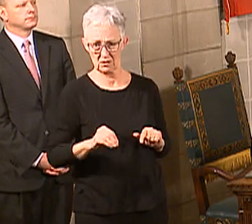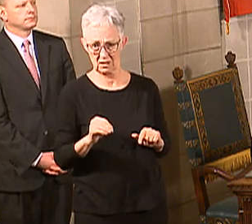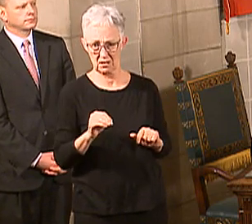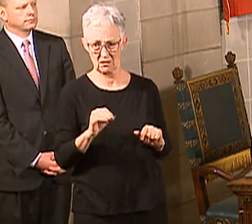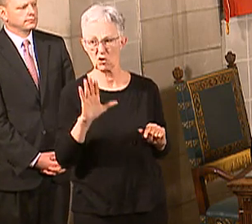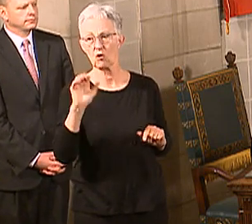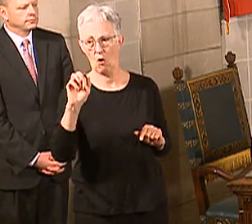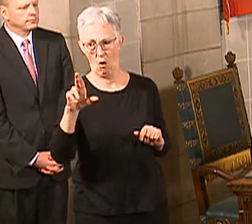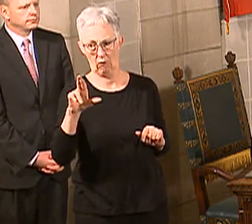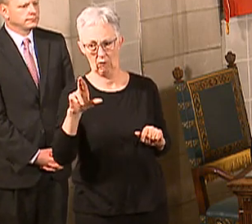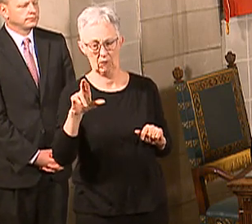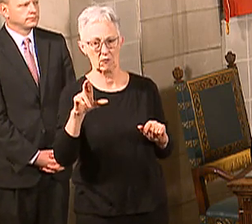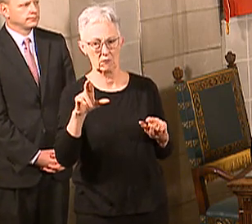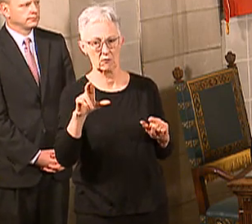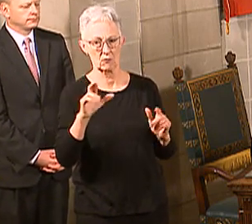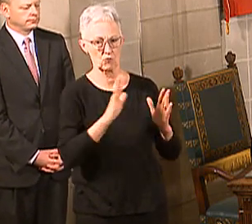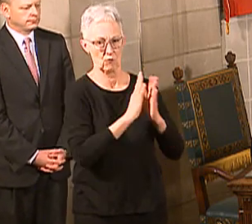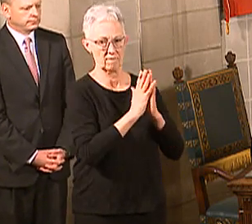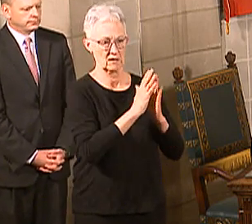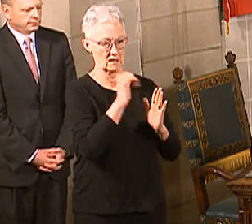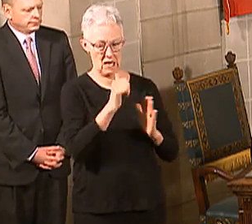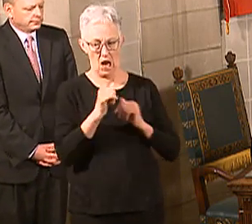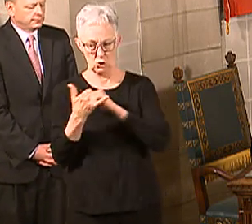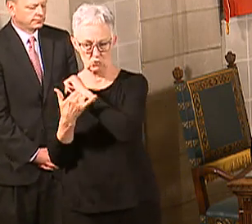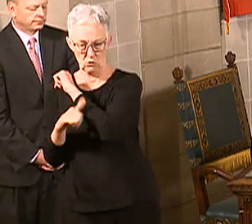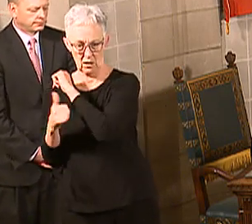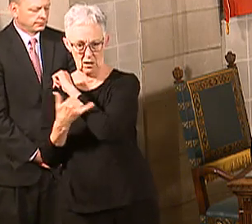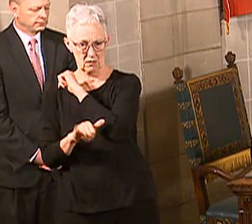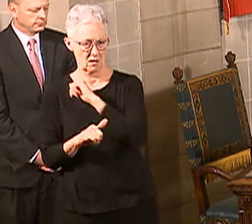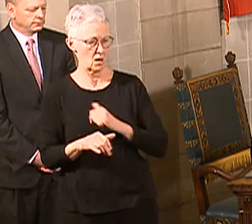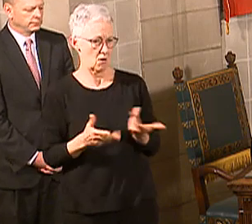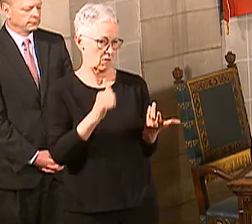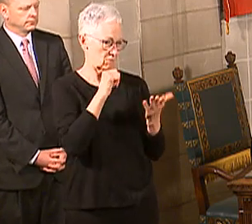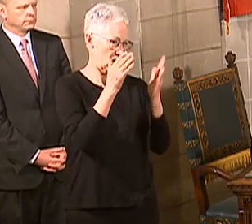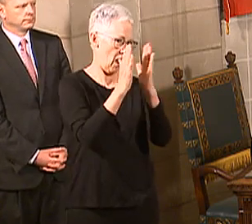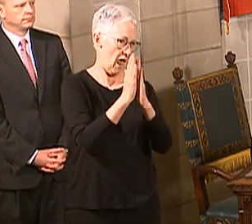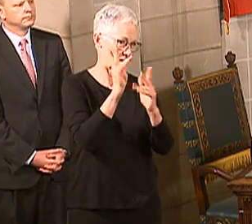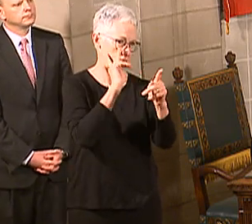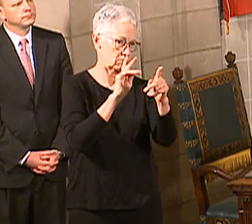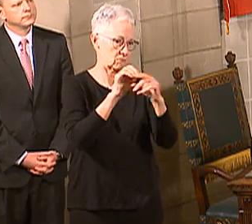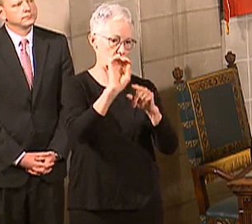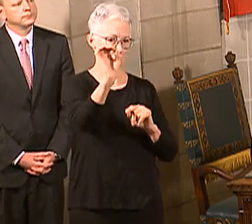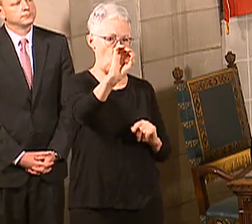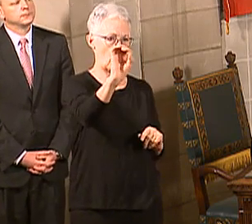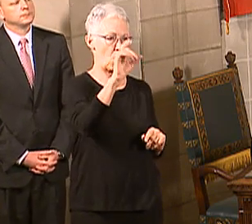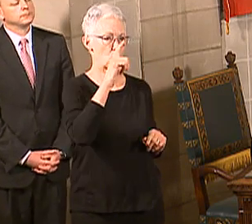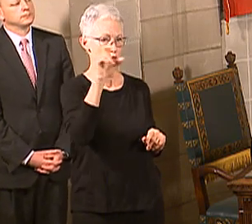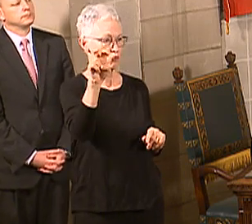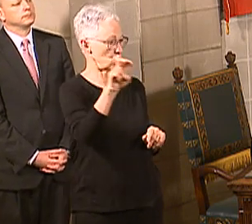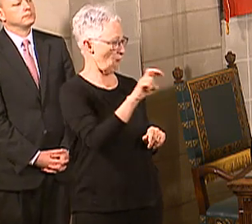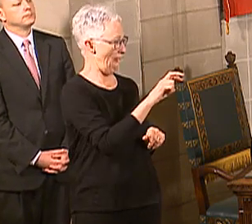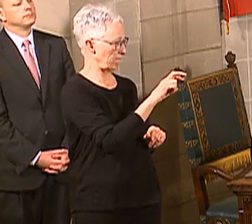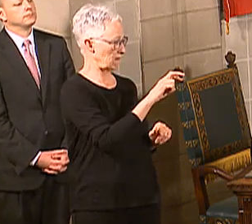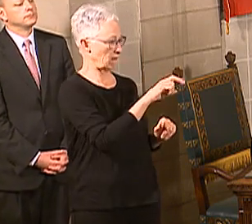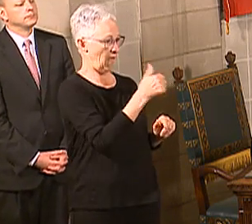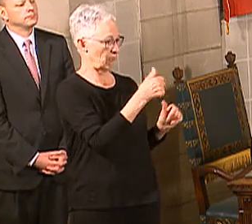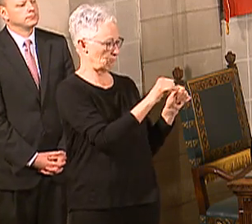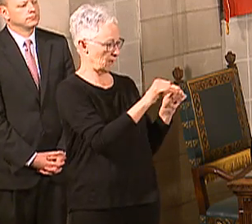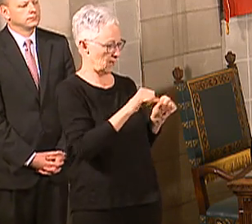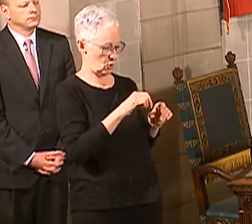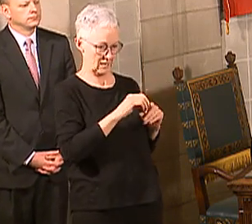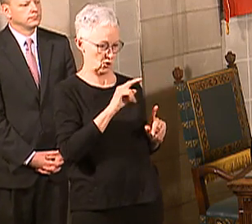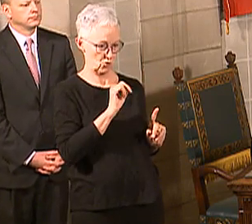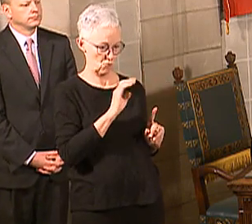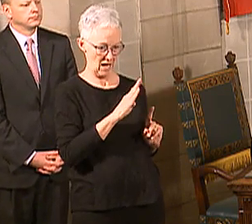So we're not going to be asking people in Omaha to quarantine, but we certainly say anybody. You should really be limiting your kind of voluntary